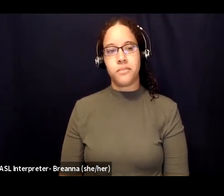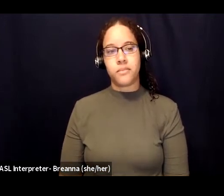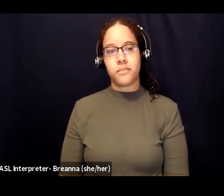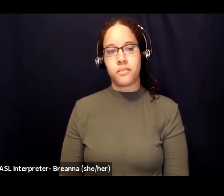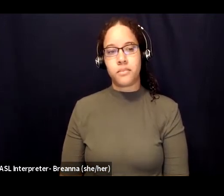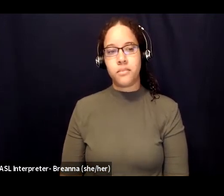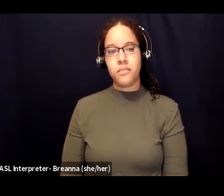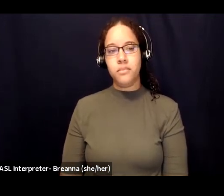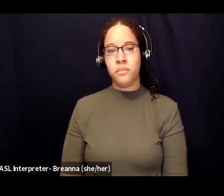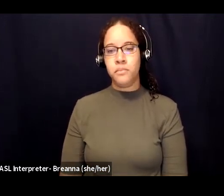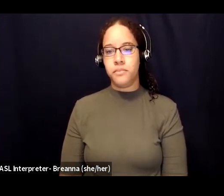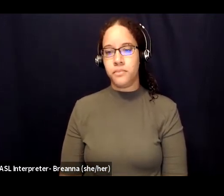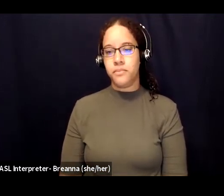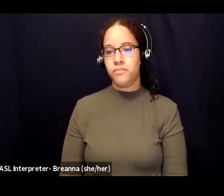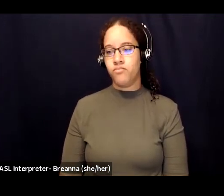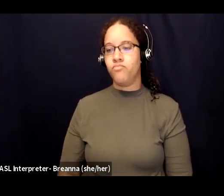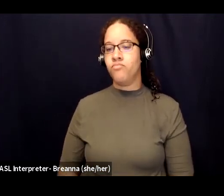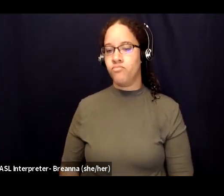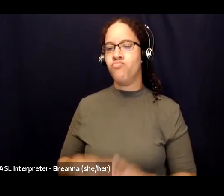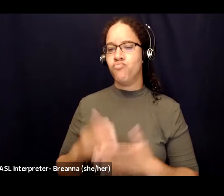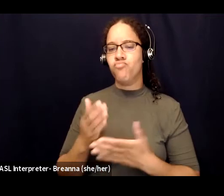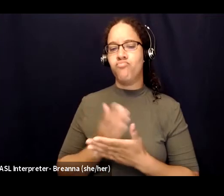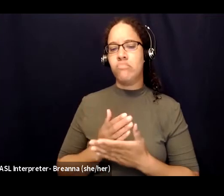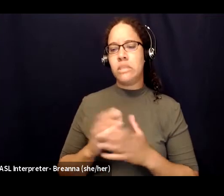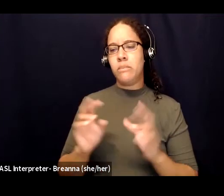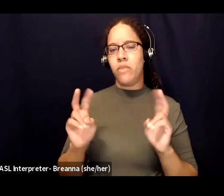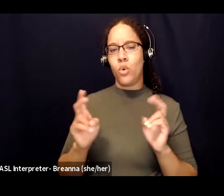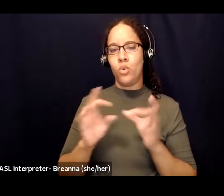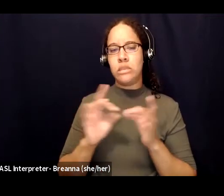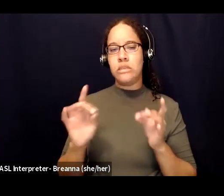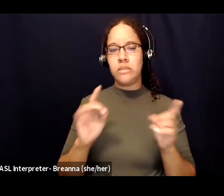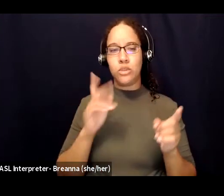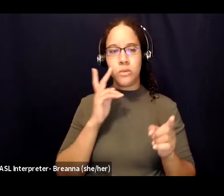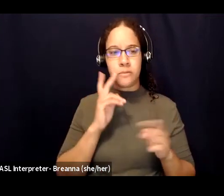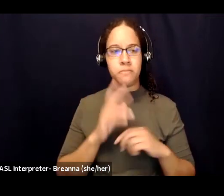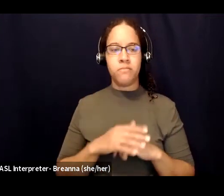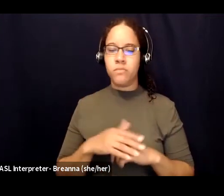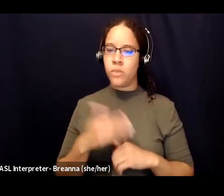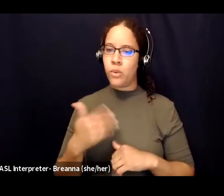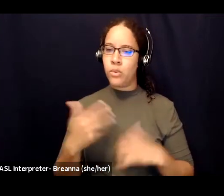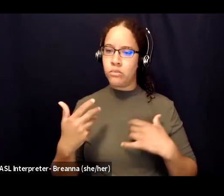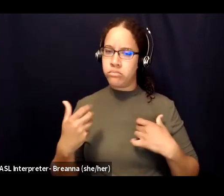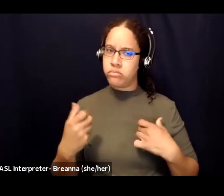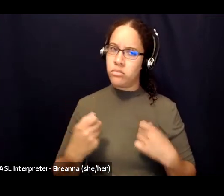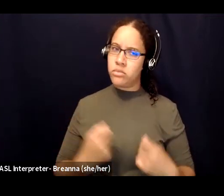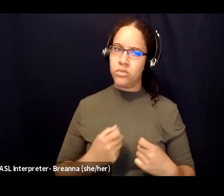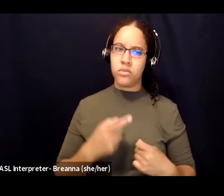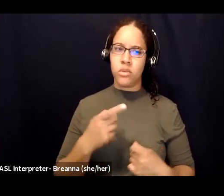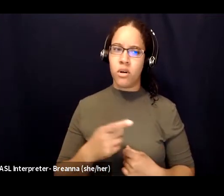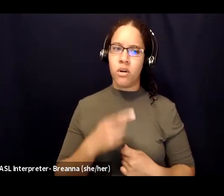so i'm just going to read some of them as they come up you are so strong you are so thoughtful you are valuable